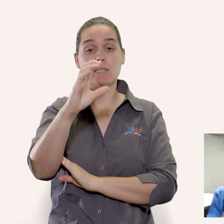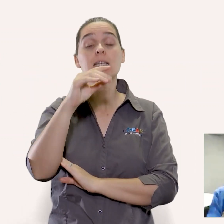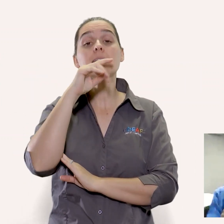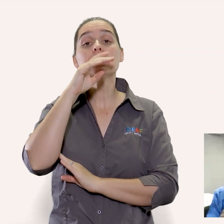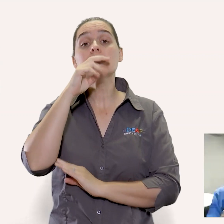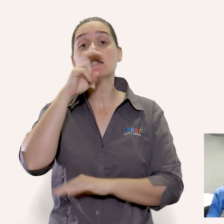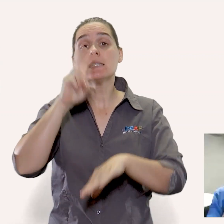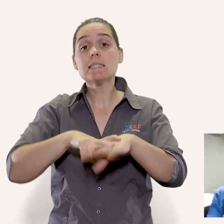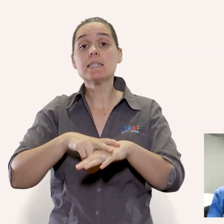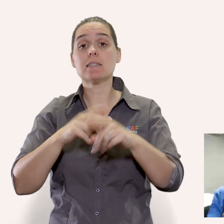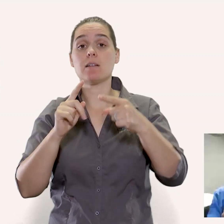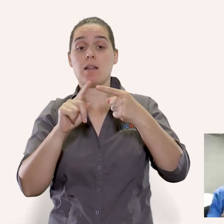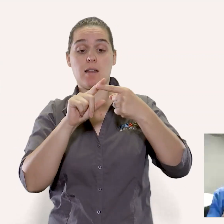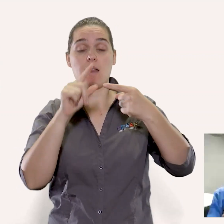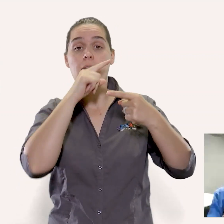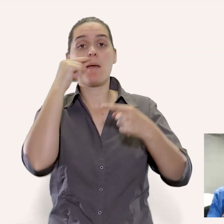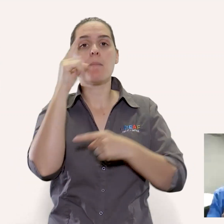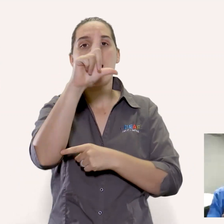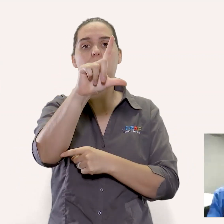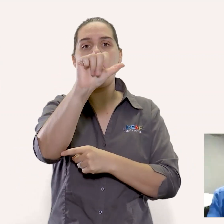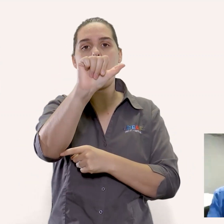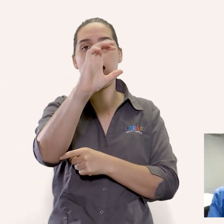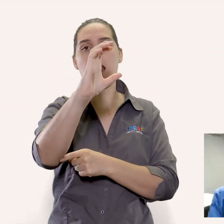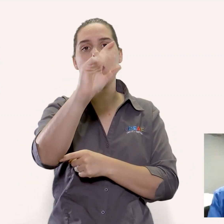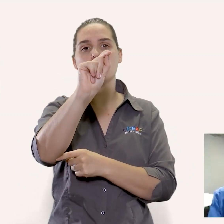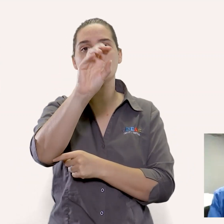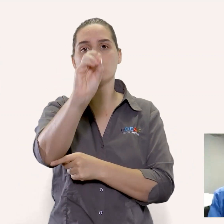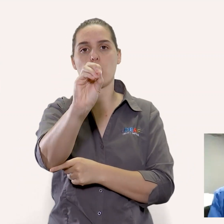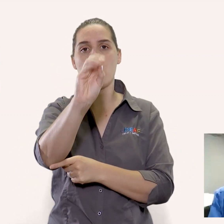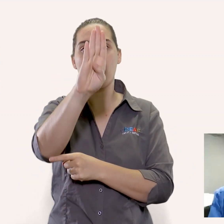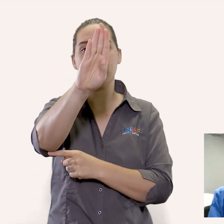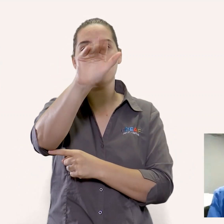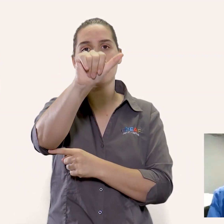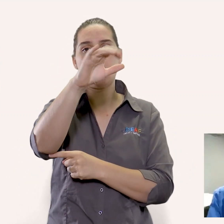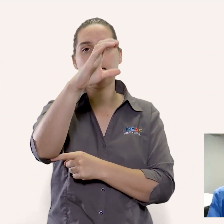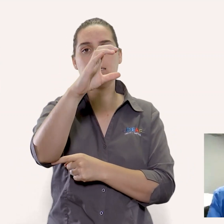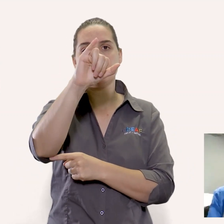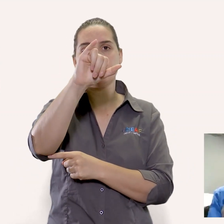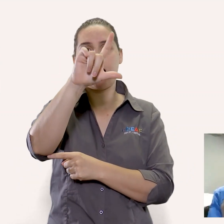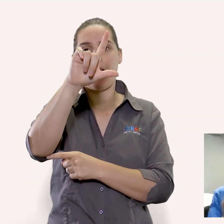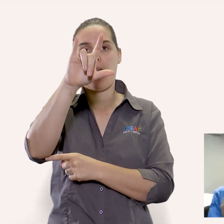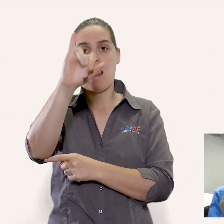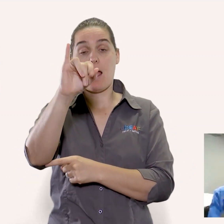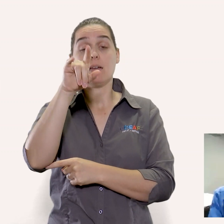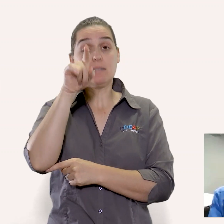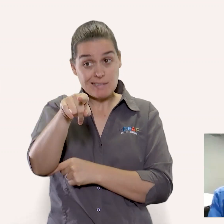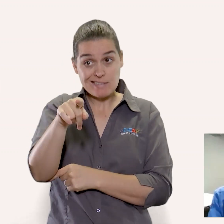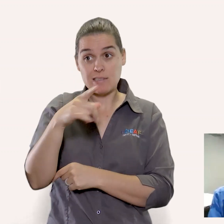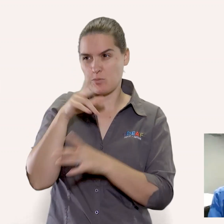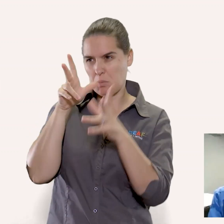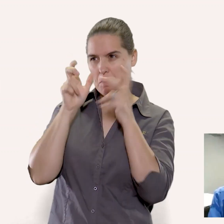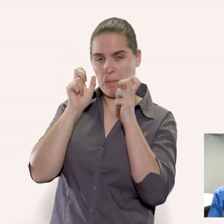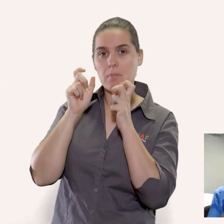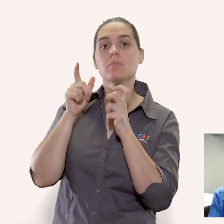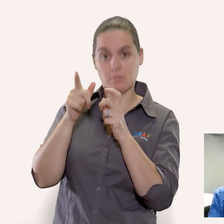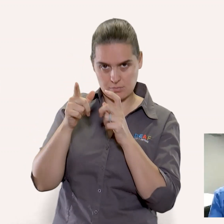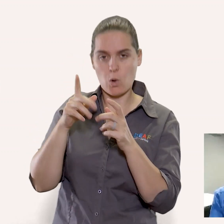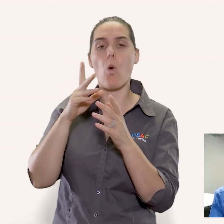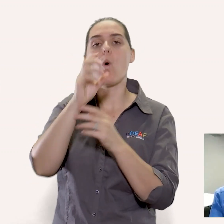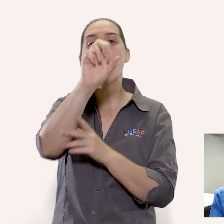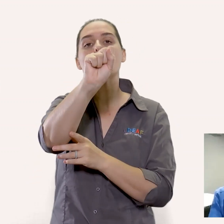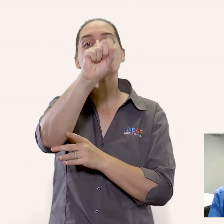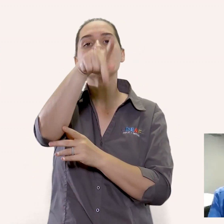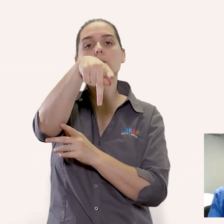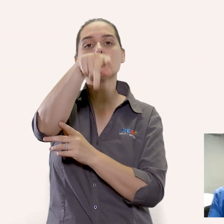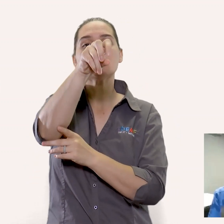a few lactobacilla and a few bifidobacteria in if you can find a product that has proper spore biotics in it you can do that